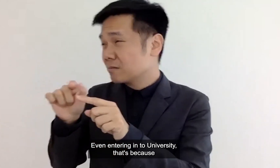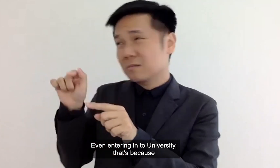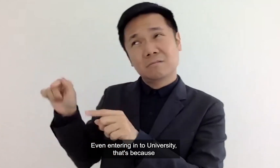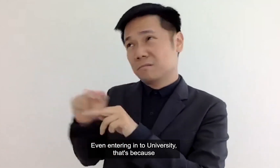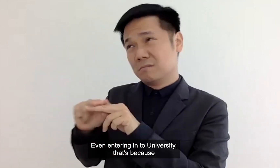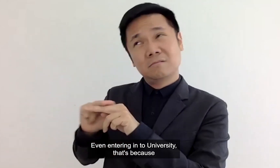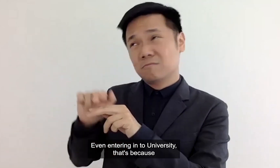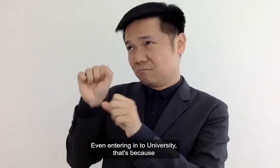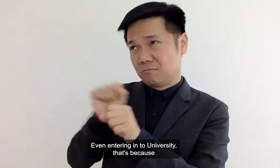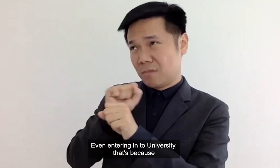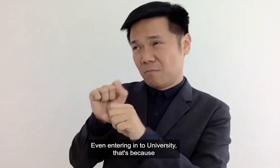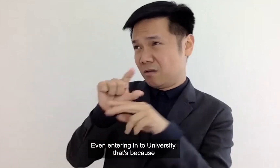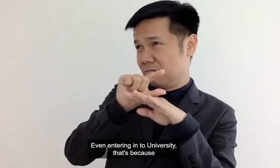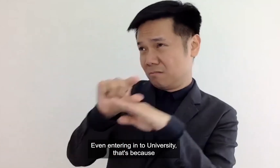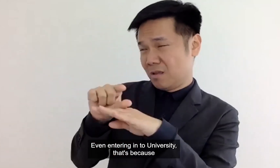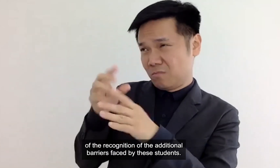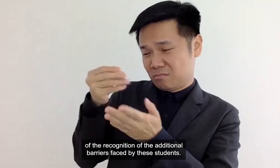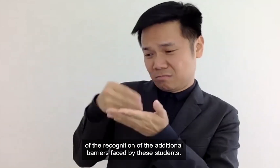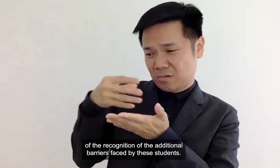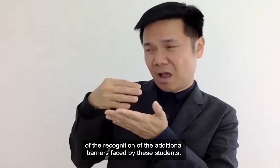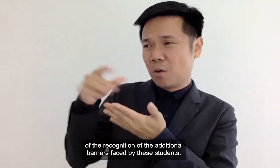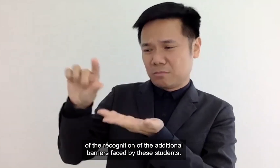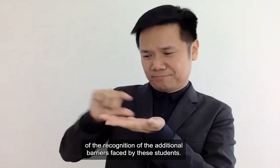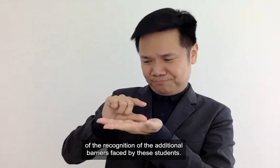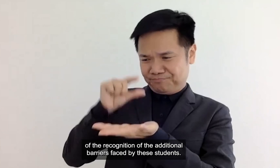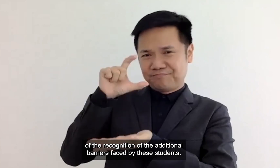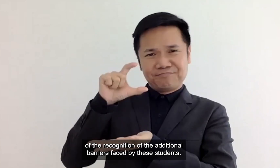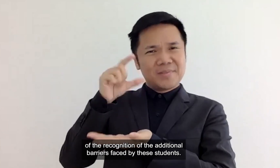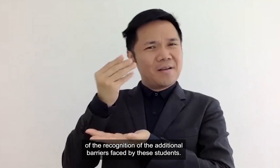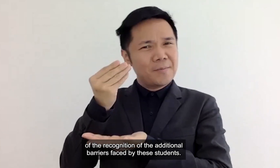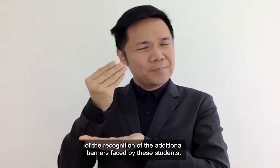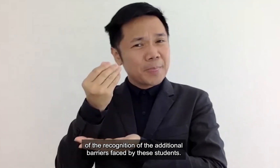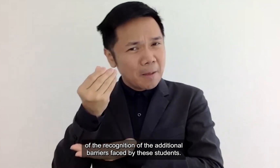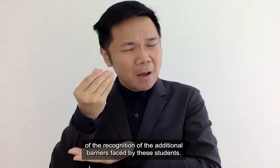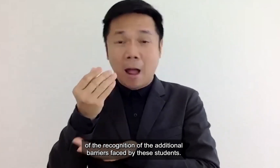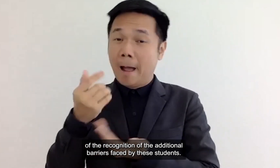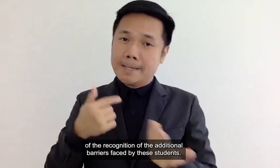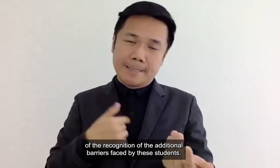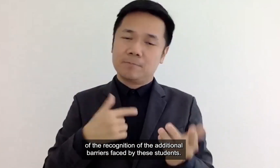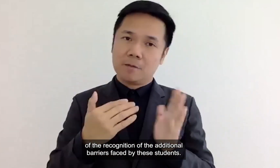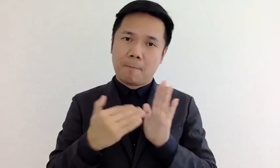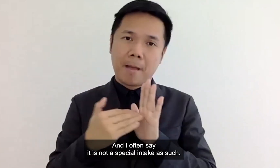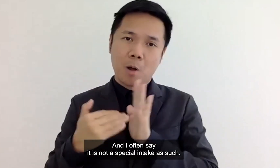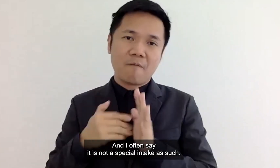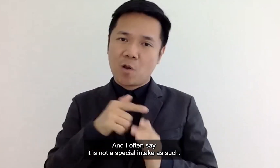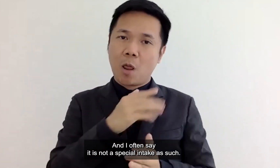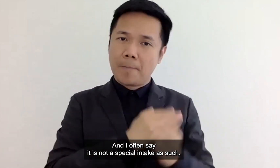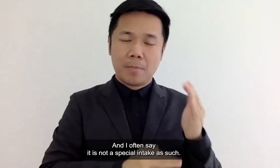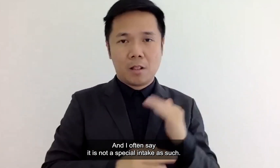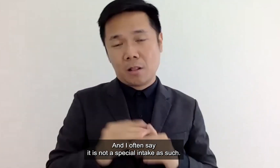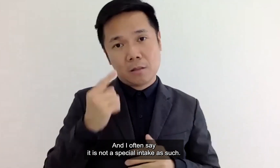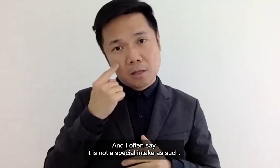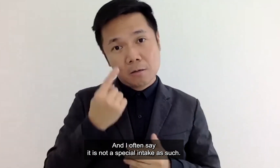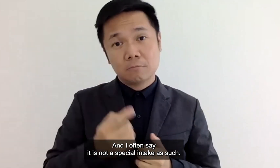there's a special intake for students with disabilities because of the recognition of the additional barriers faced by these students so i wouldn't